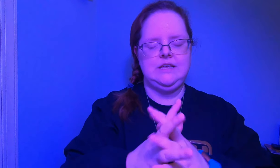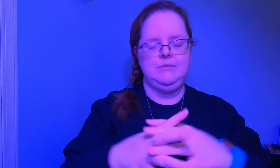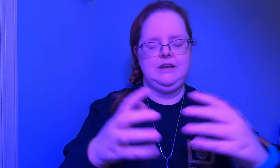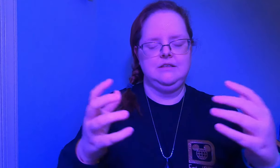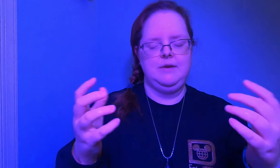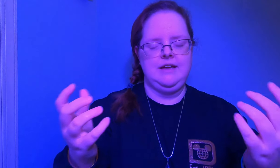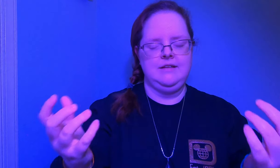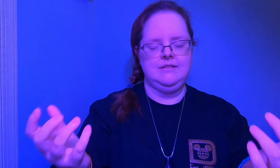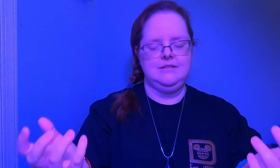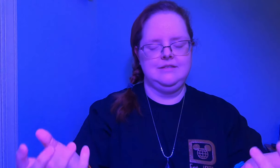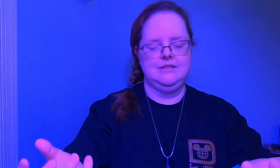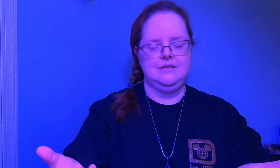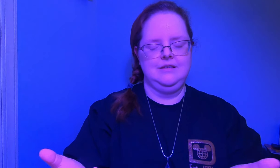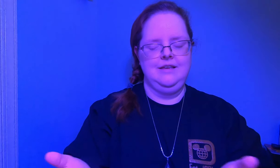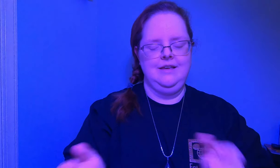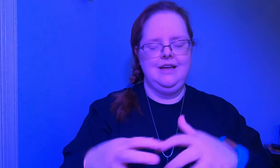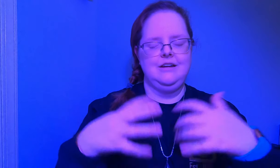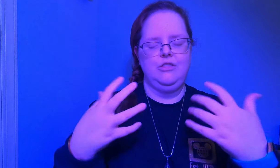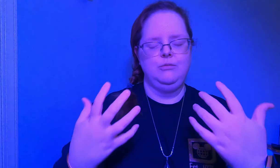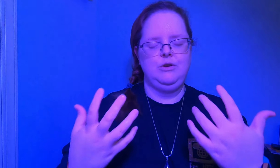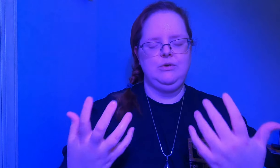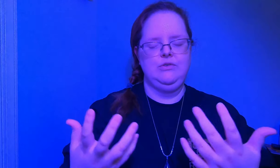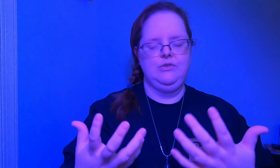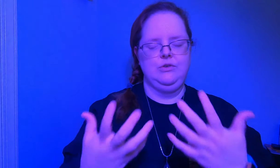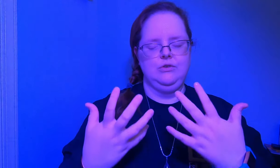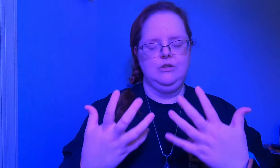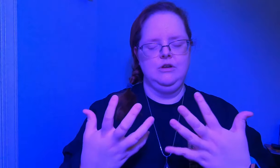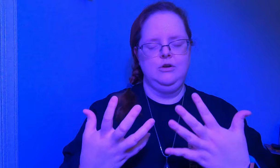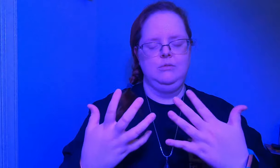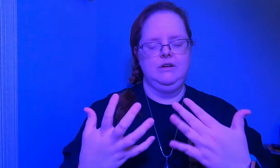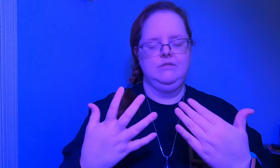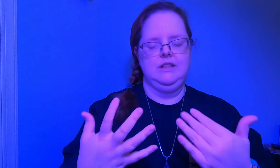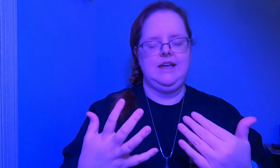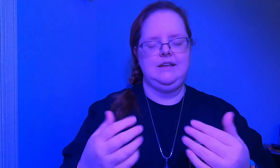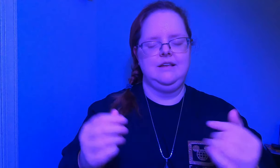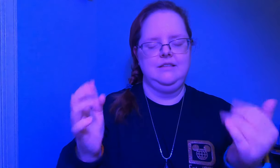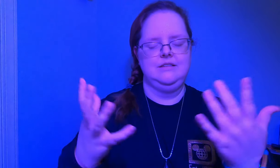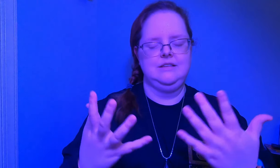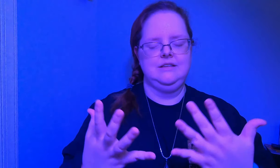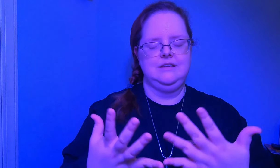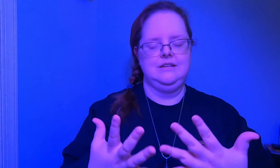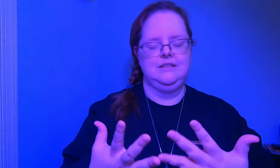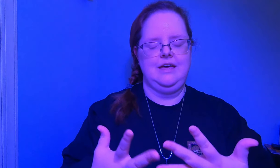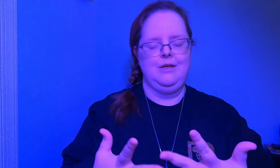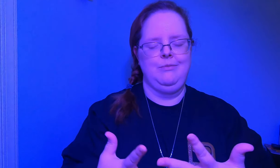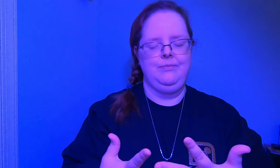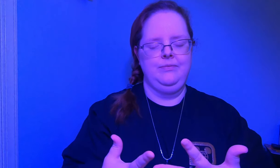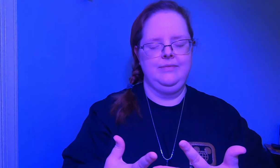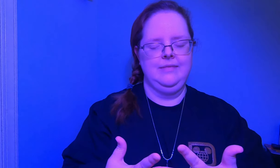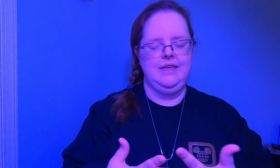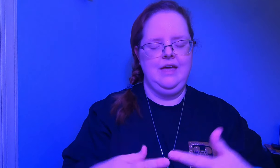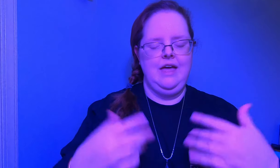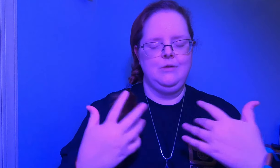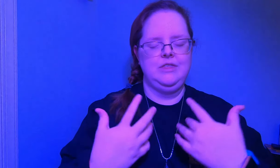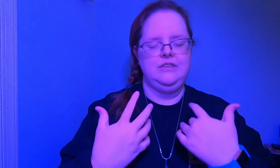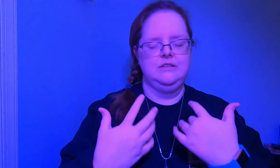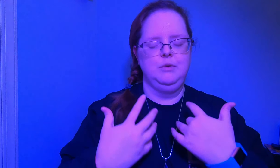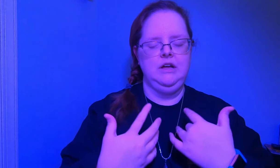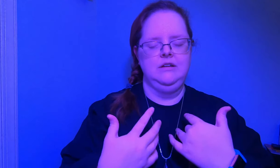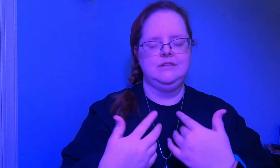them it expands in another beautiful globe of light and this sinks into them and with this pulse